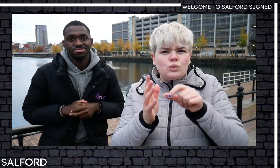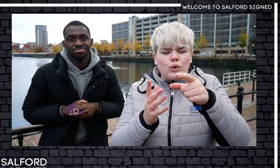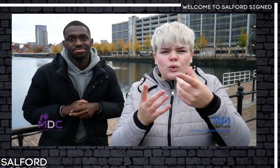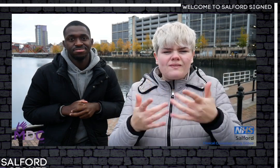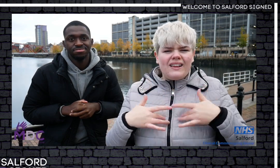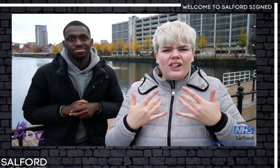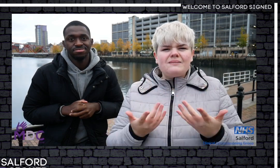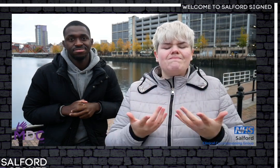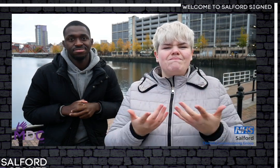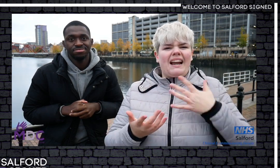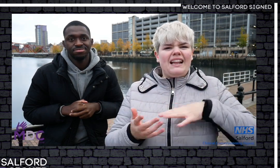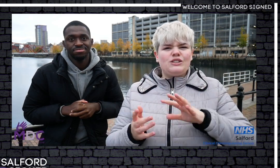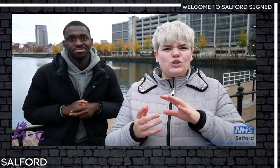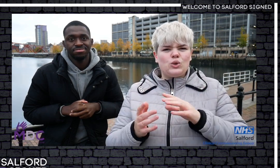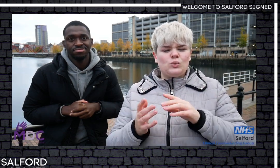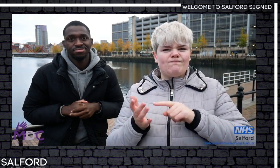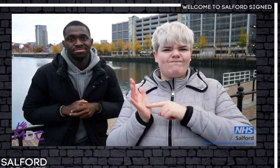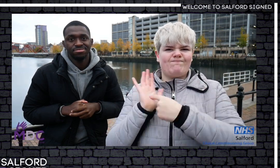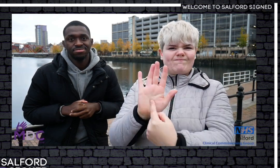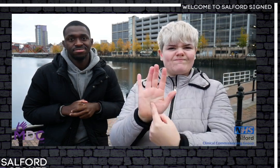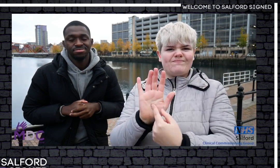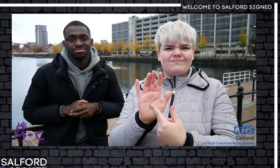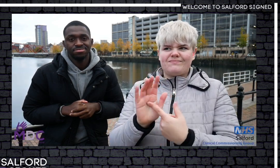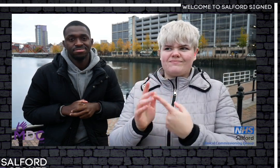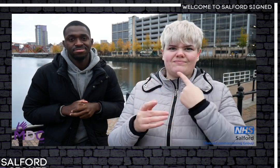or anything you feel needs to be addressed and improved on.